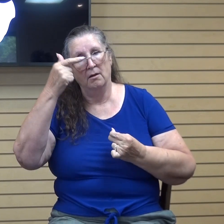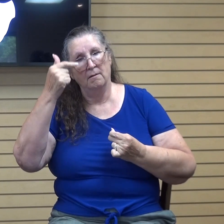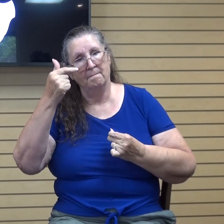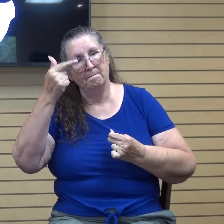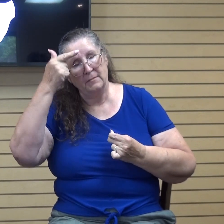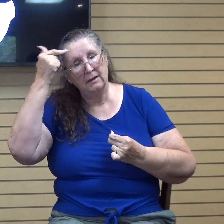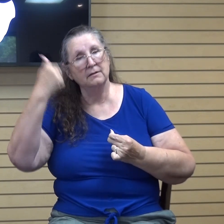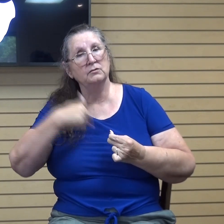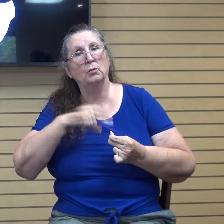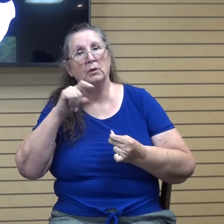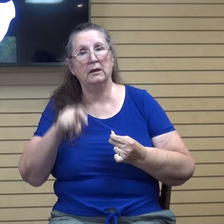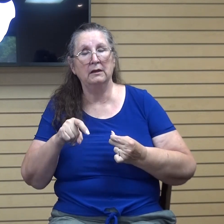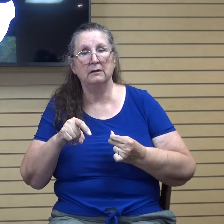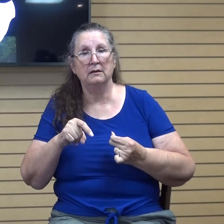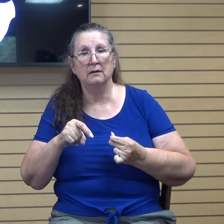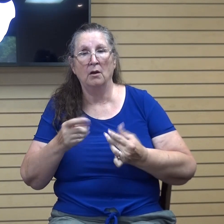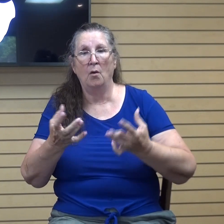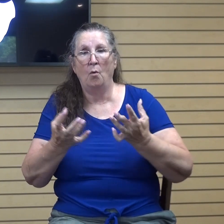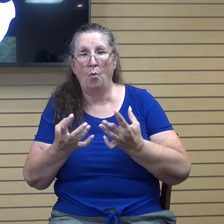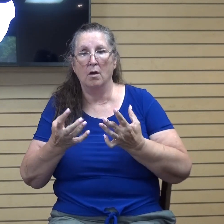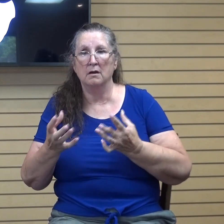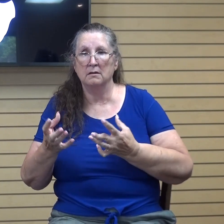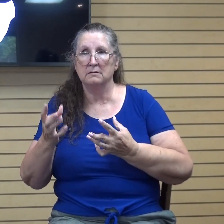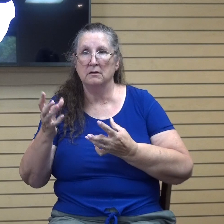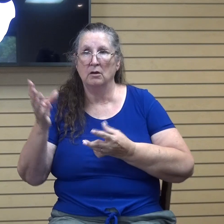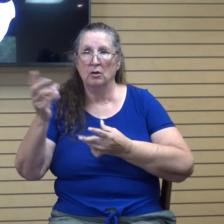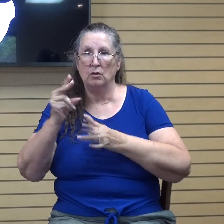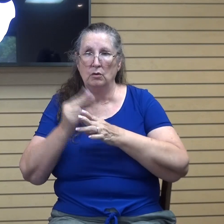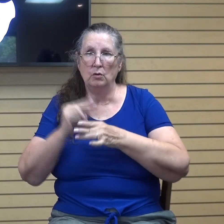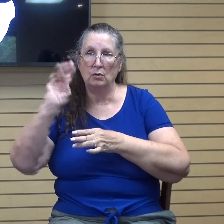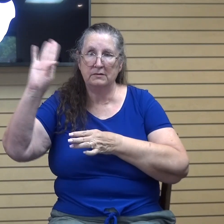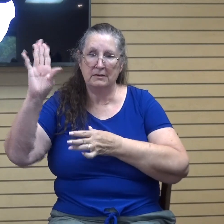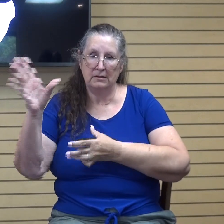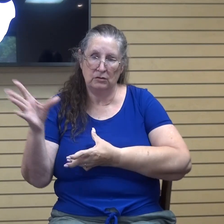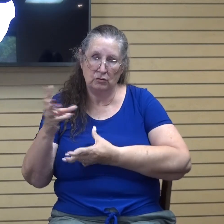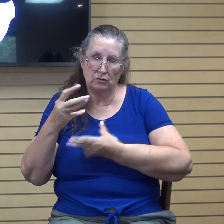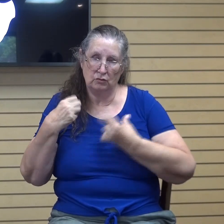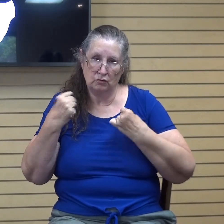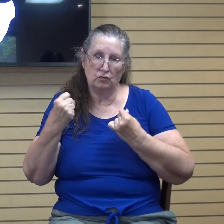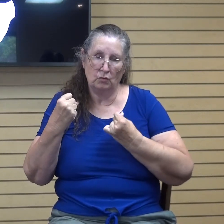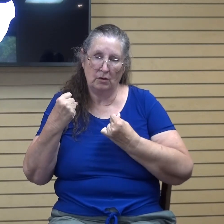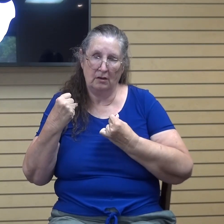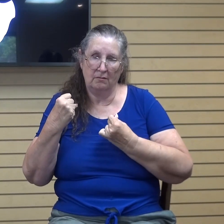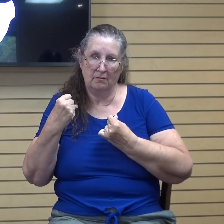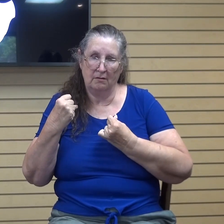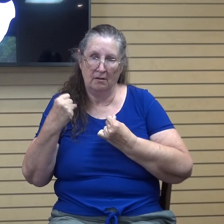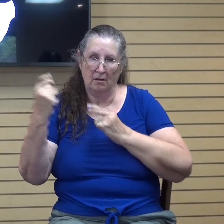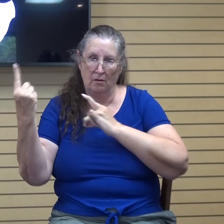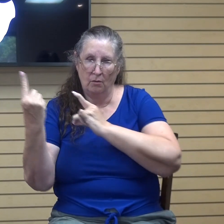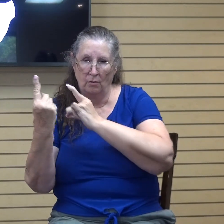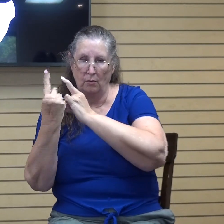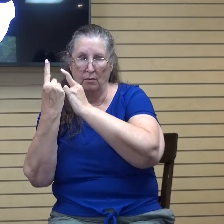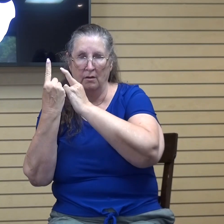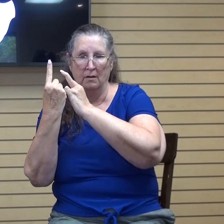want to be strengthened in Him. we have to draw towards that strength. And then, in turn, He is our strength. When